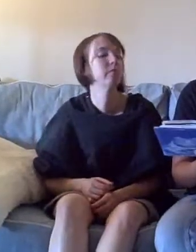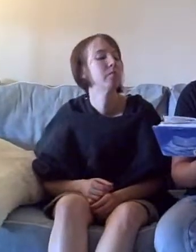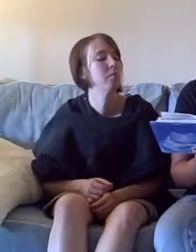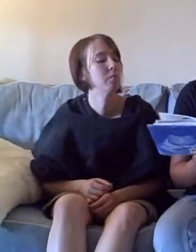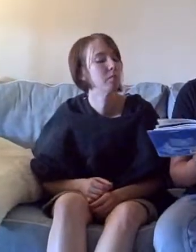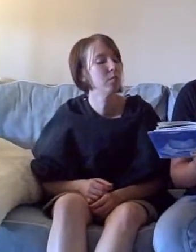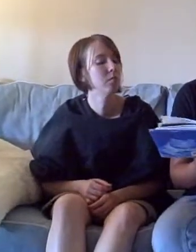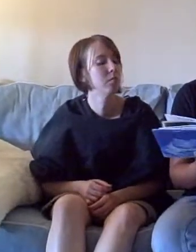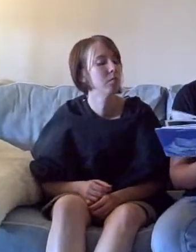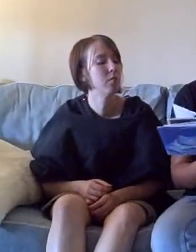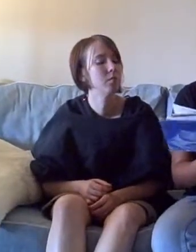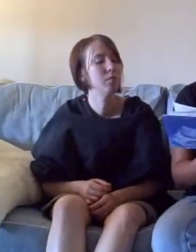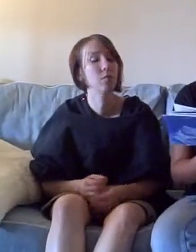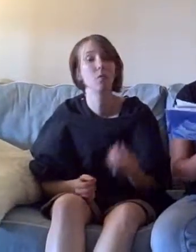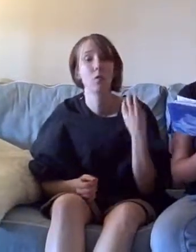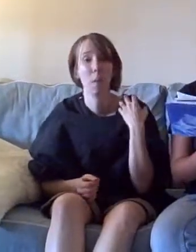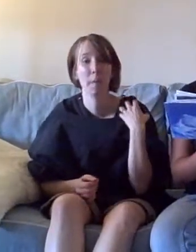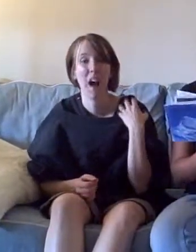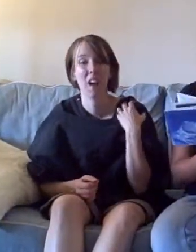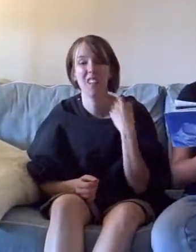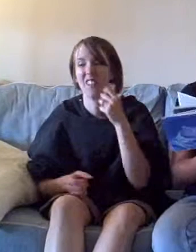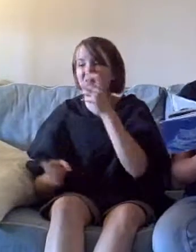Your boss is picking on you.